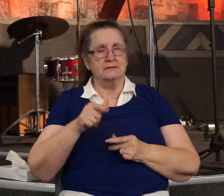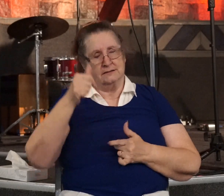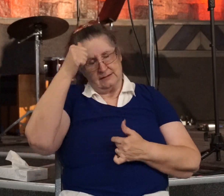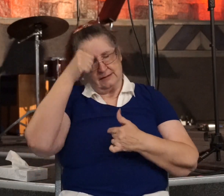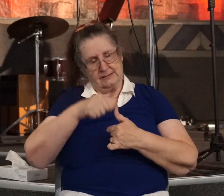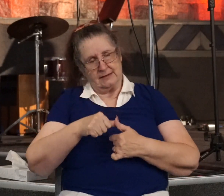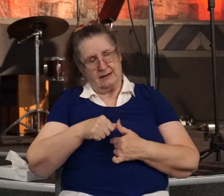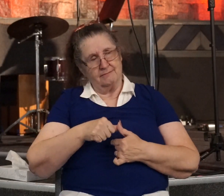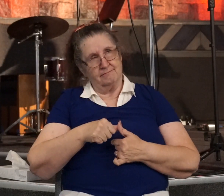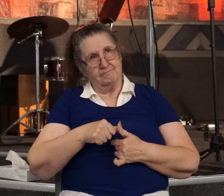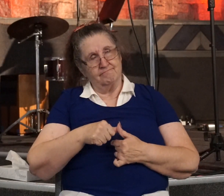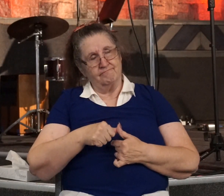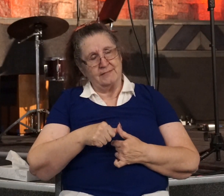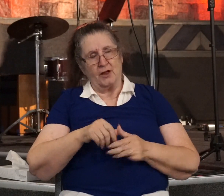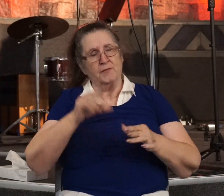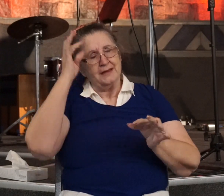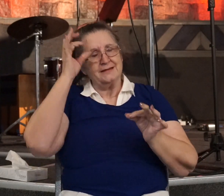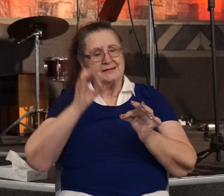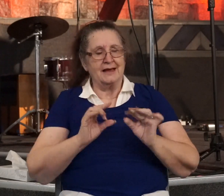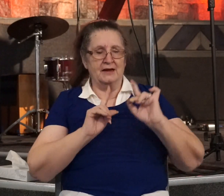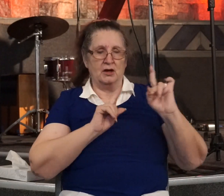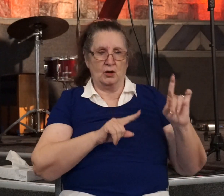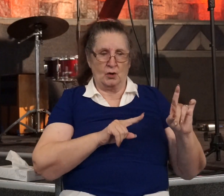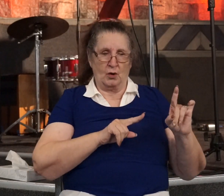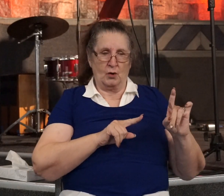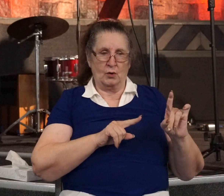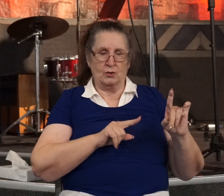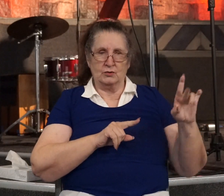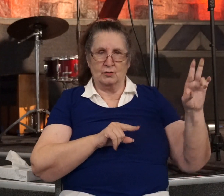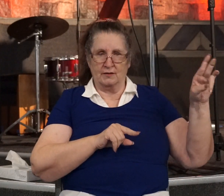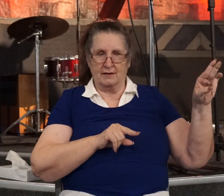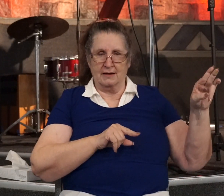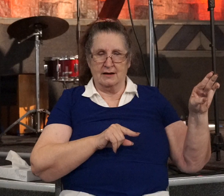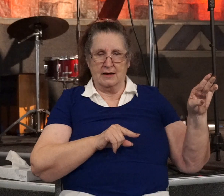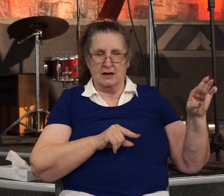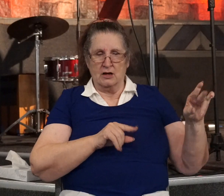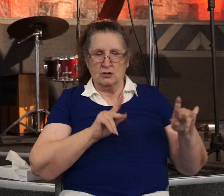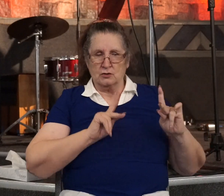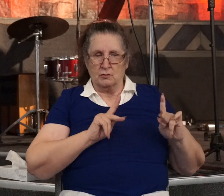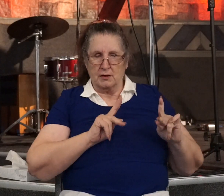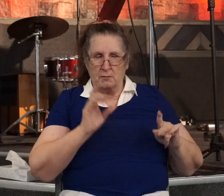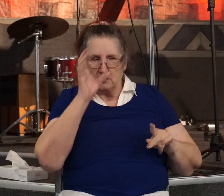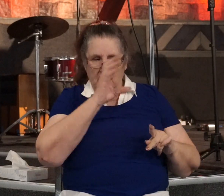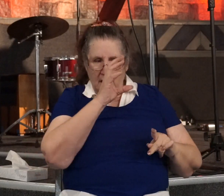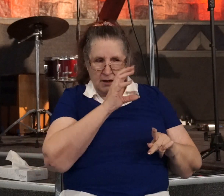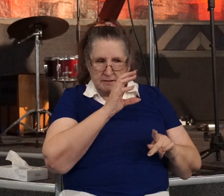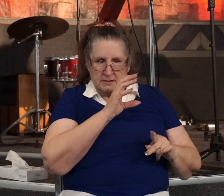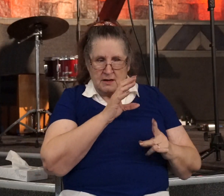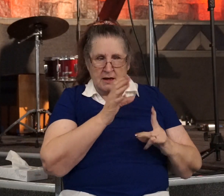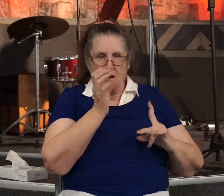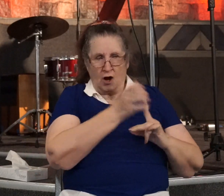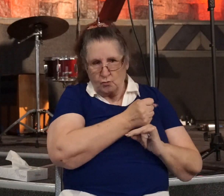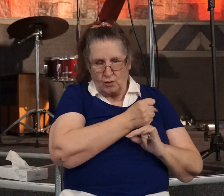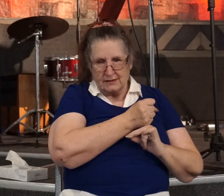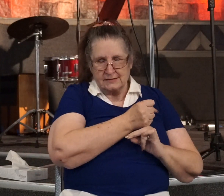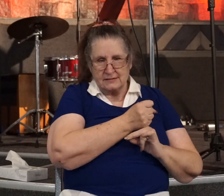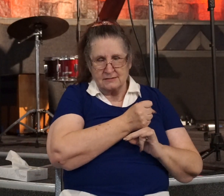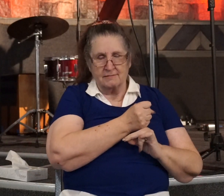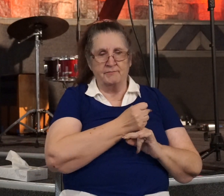hunt for these people who called themselves the way. But first, he needed to go to the high priest Caiaphas